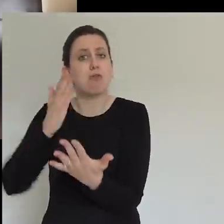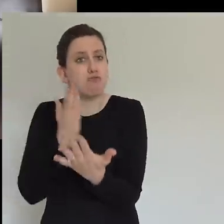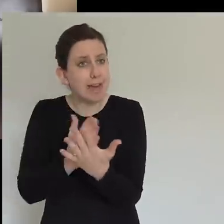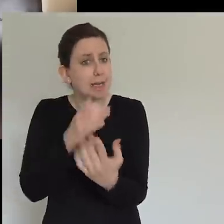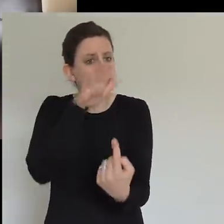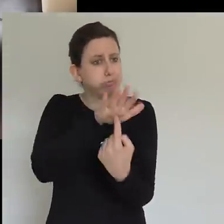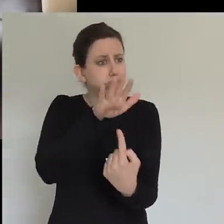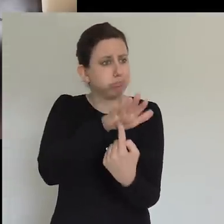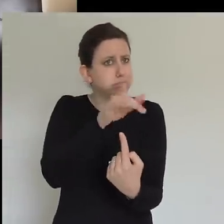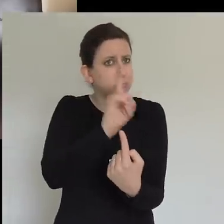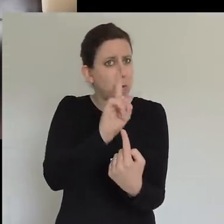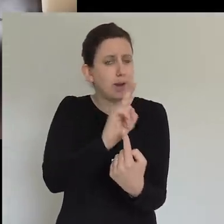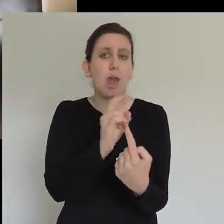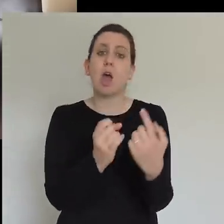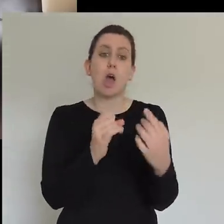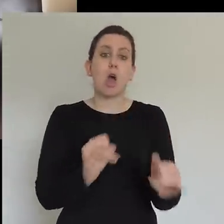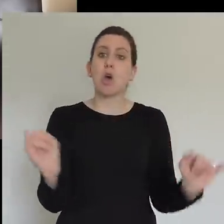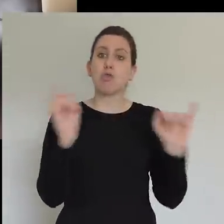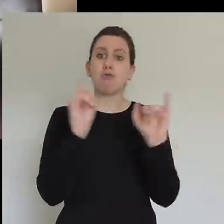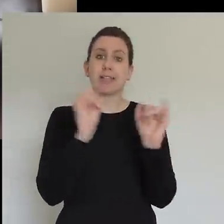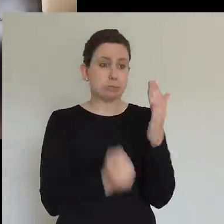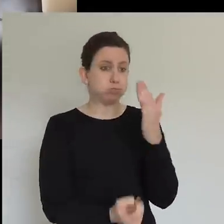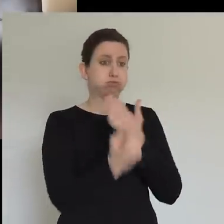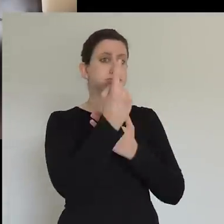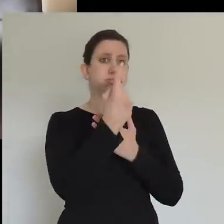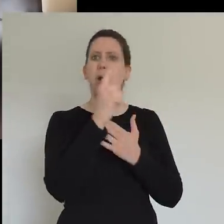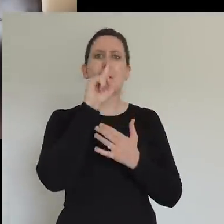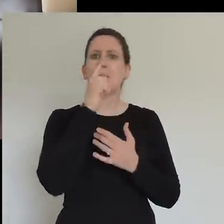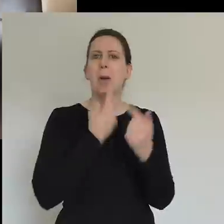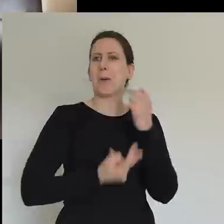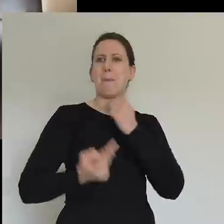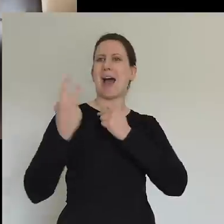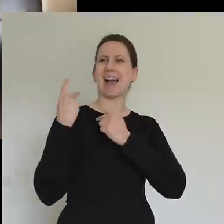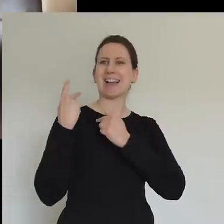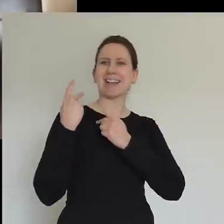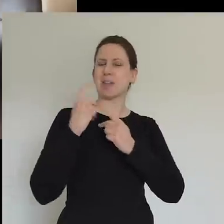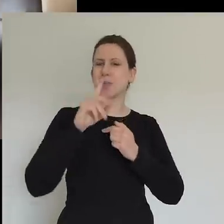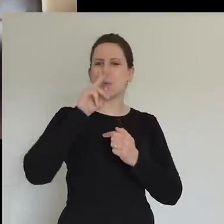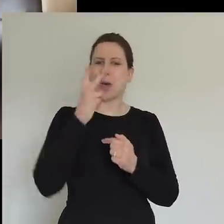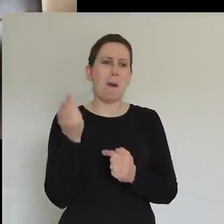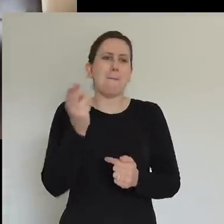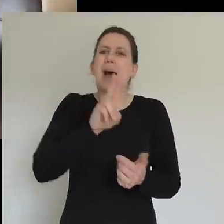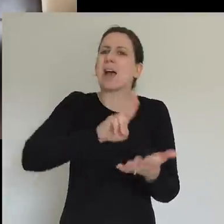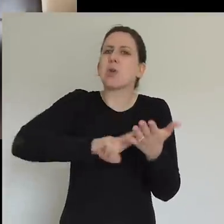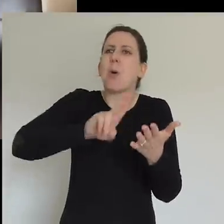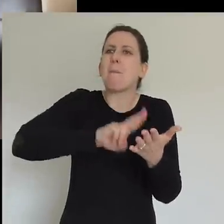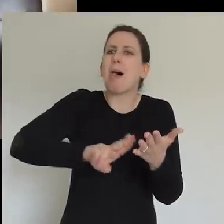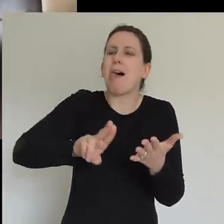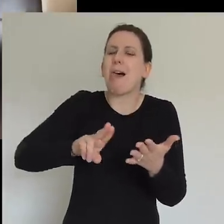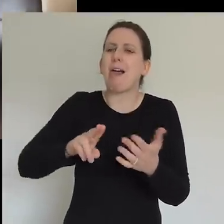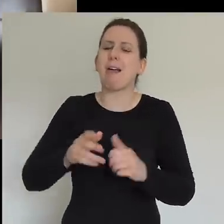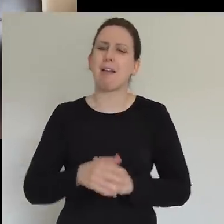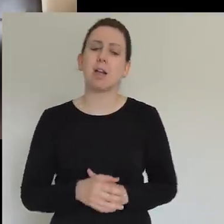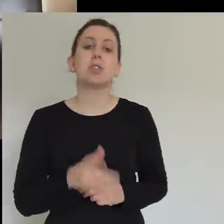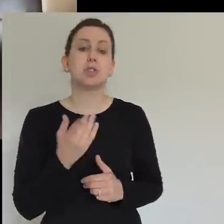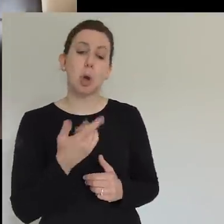So there's many people, I've been chatting to hundreds of church leaders, because of my role at Evangelical Alliance, we're connecting with church leaders to make sure everyone's okay.